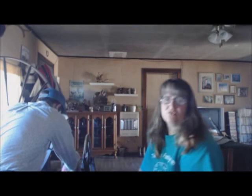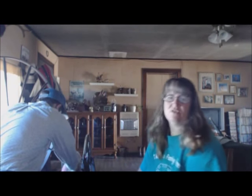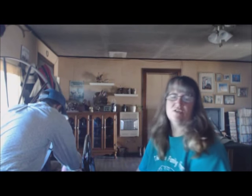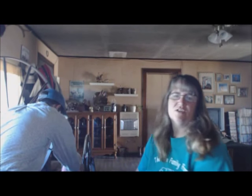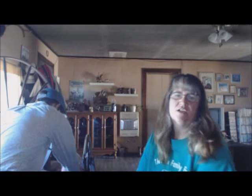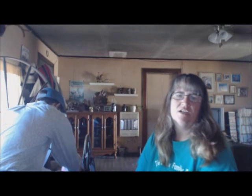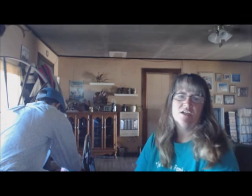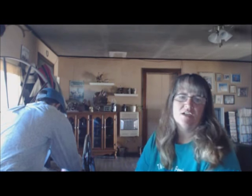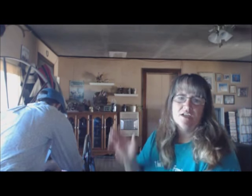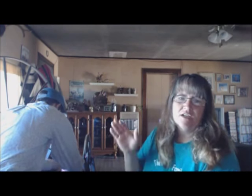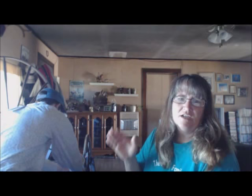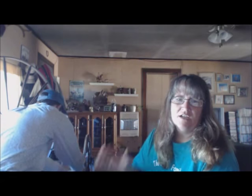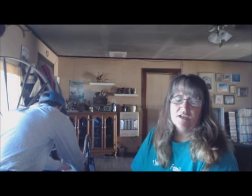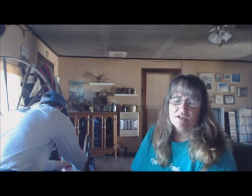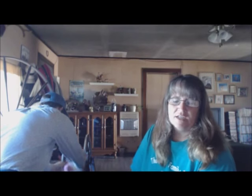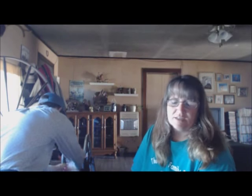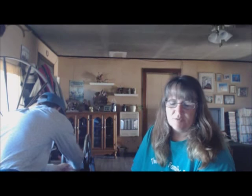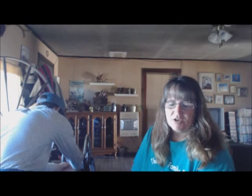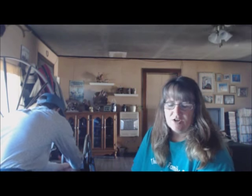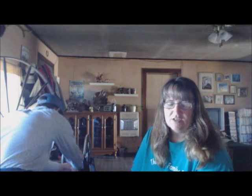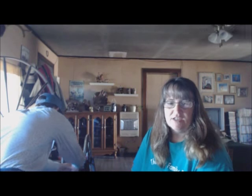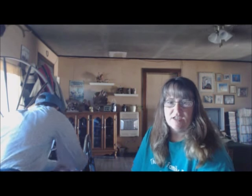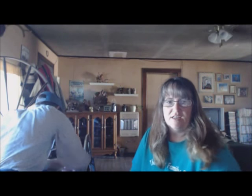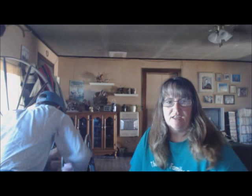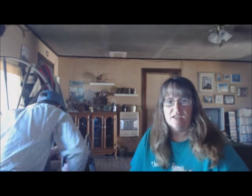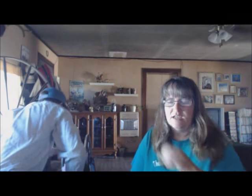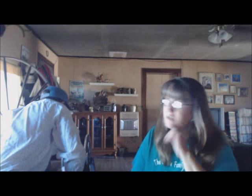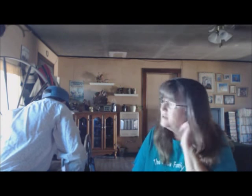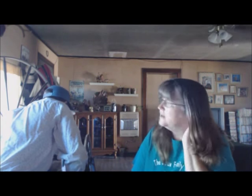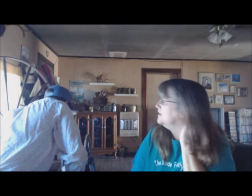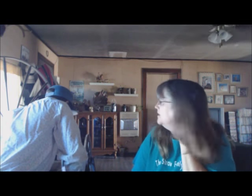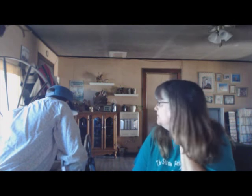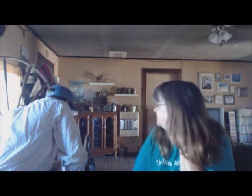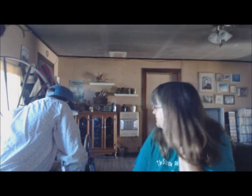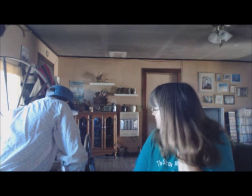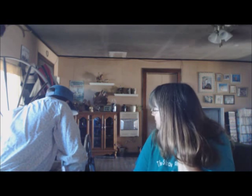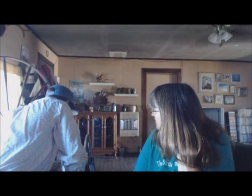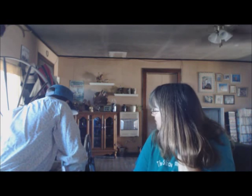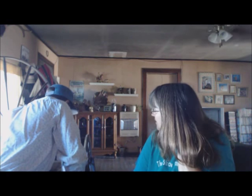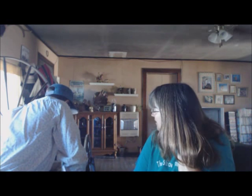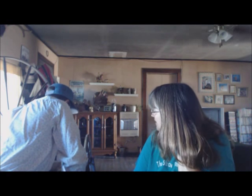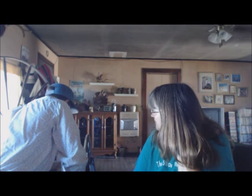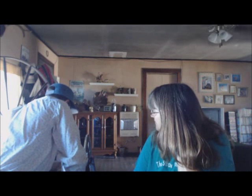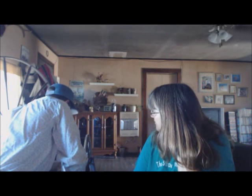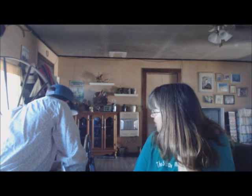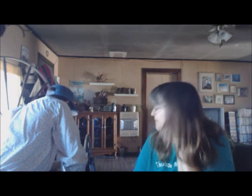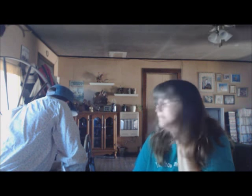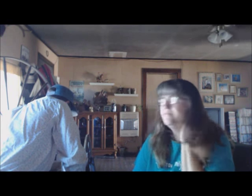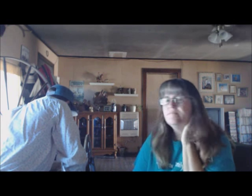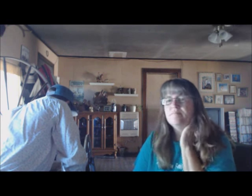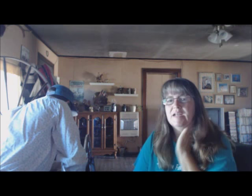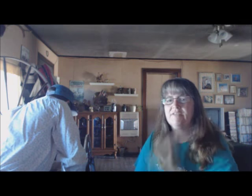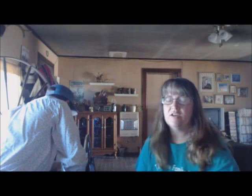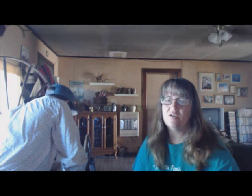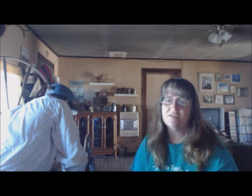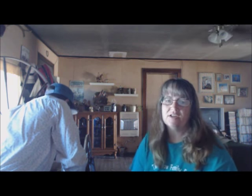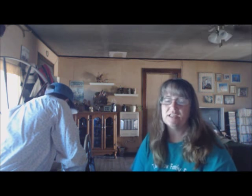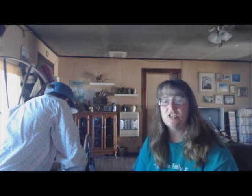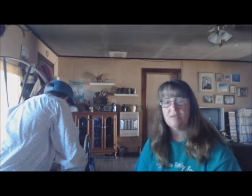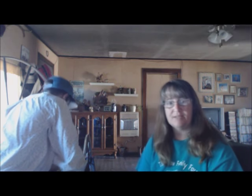get some more yarns in the, what do you call it, shop. But, I've got to go out there and get the shop